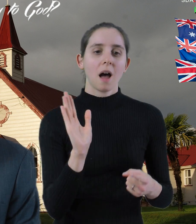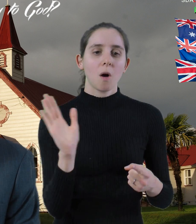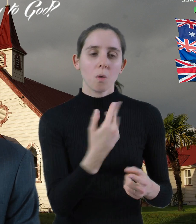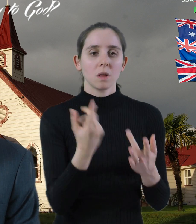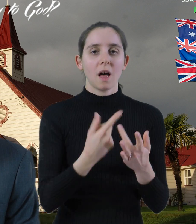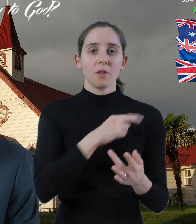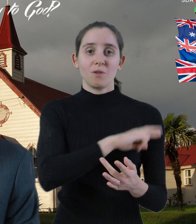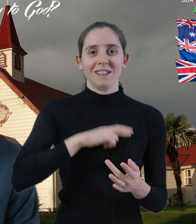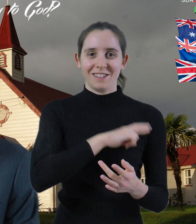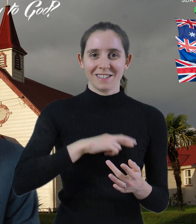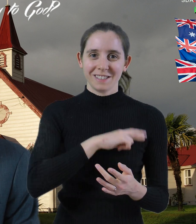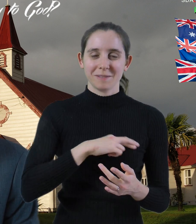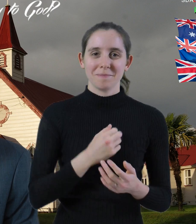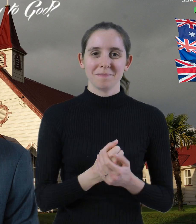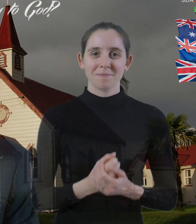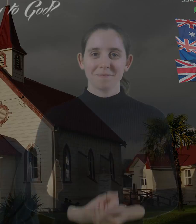religions. inhibitor Dr. Great Dr. Jack great minds. Dr. Thank you, Alle SNoises heaven. Dr. He